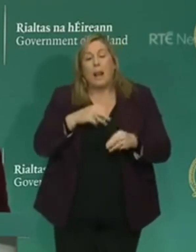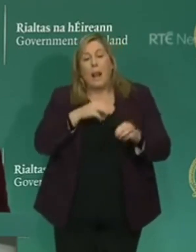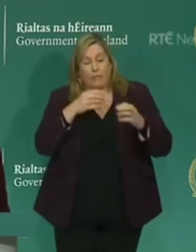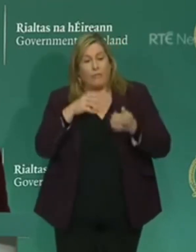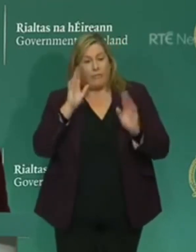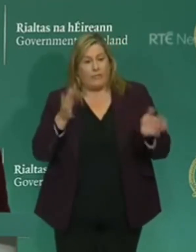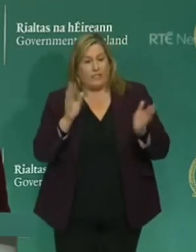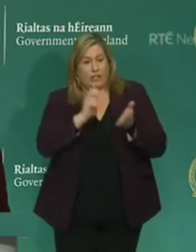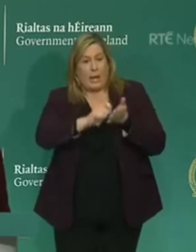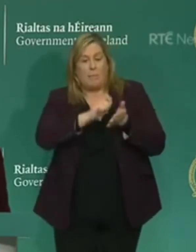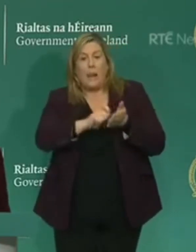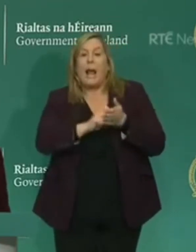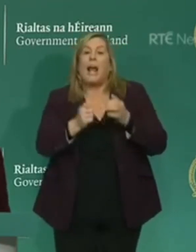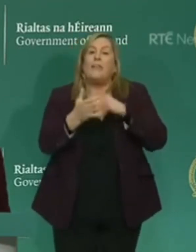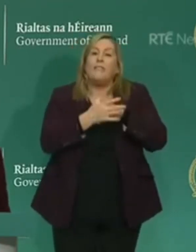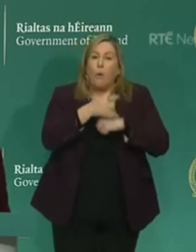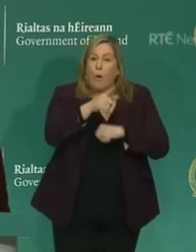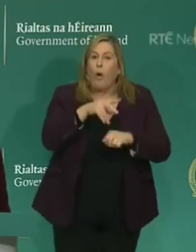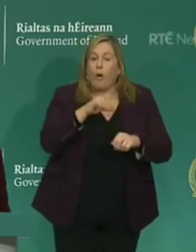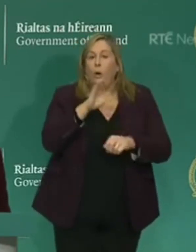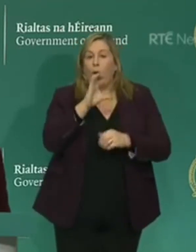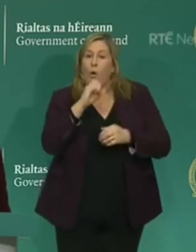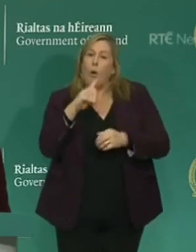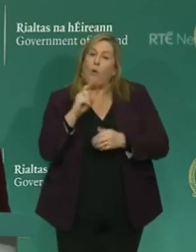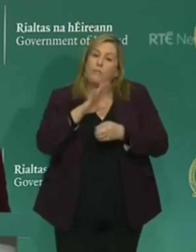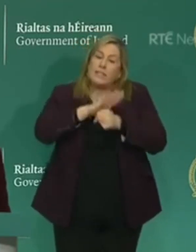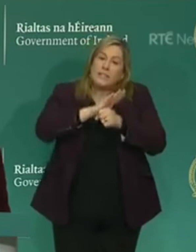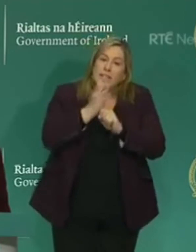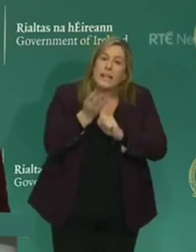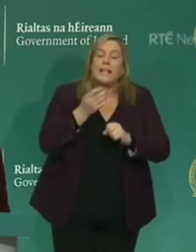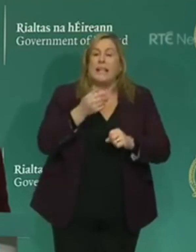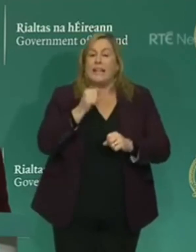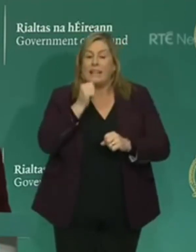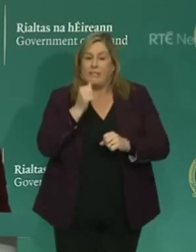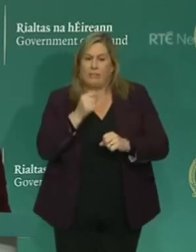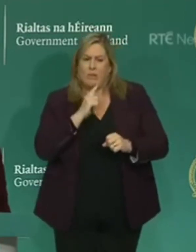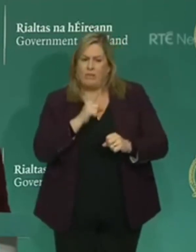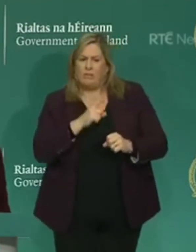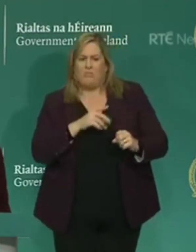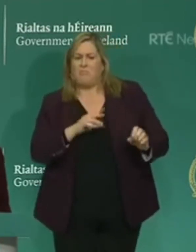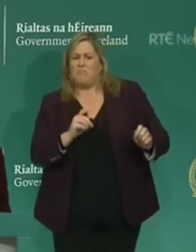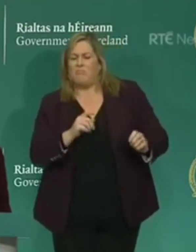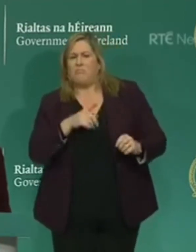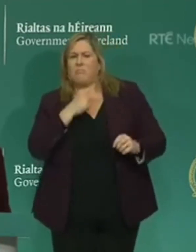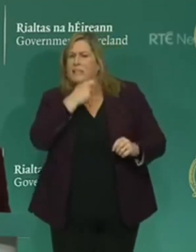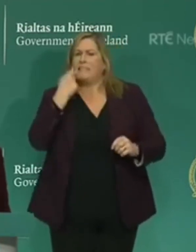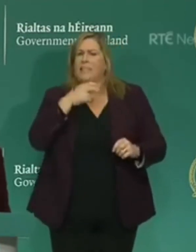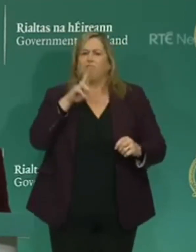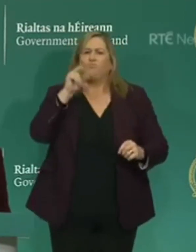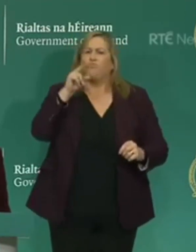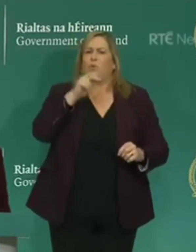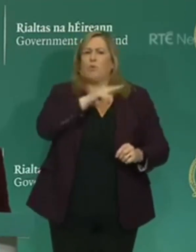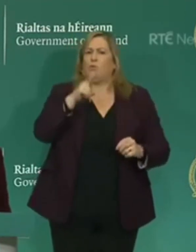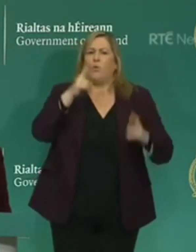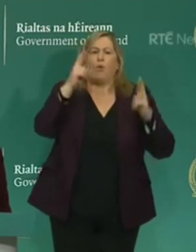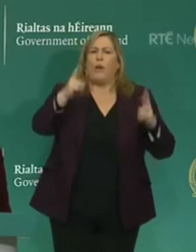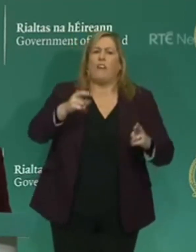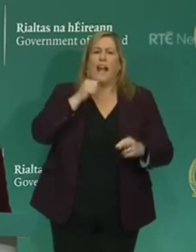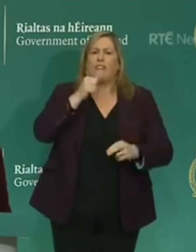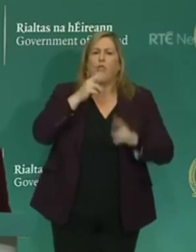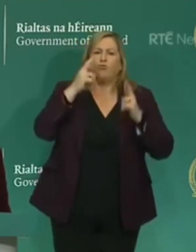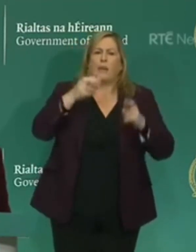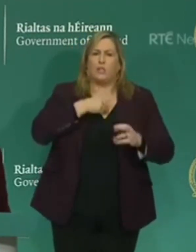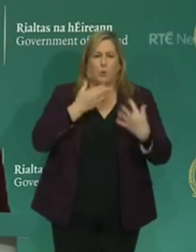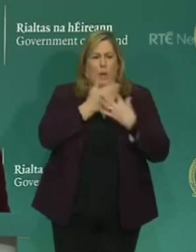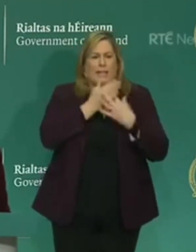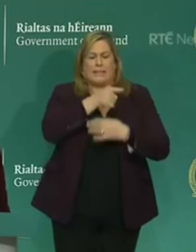for COVID-19 pandemic unemployment payment who have not been deemed, who have been deemed not entitled to such a payment. This